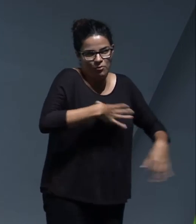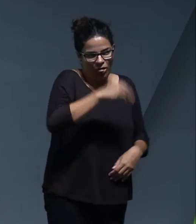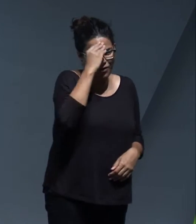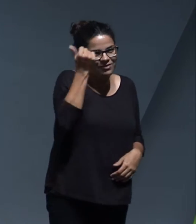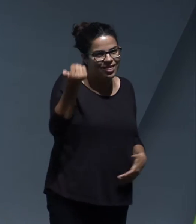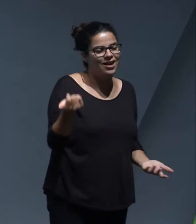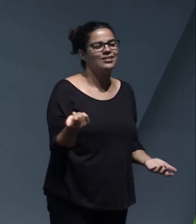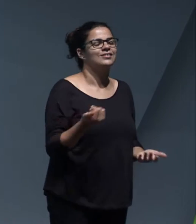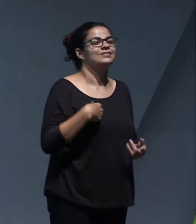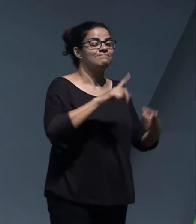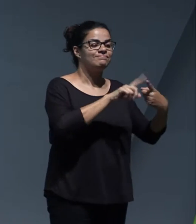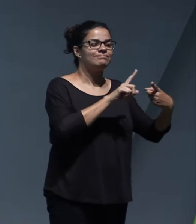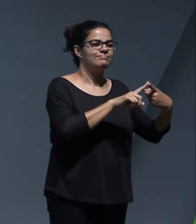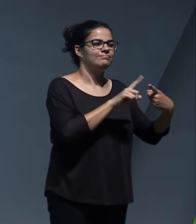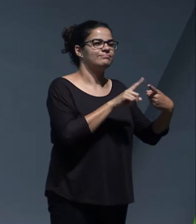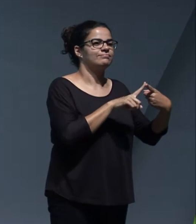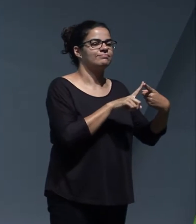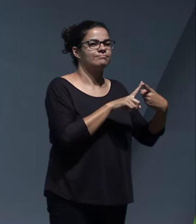me. First of all,